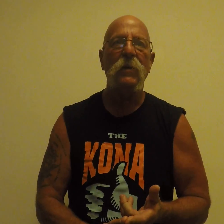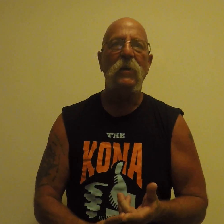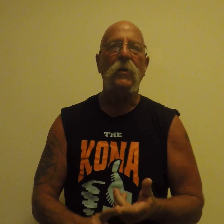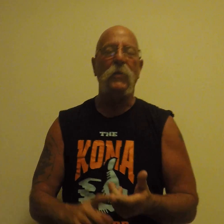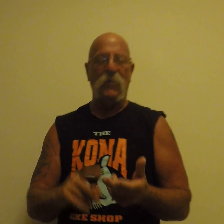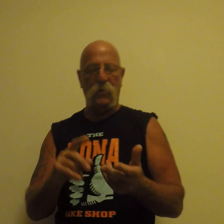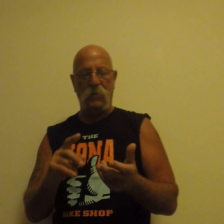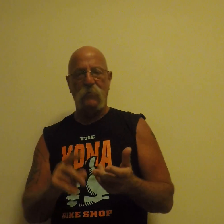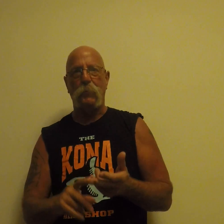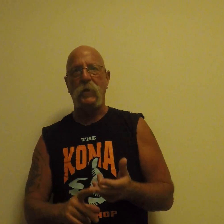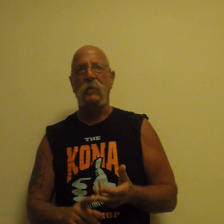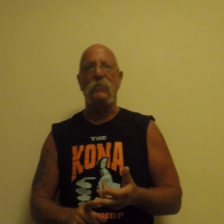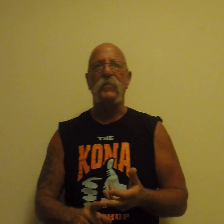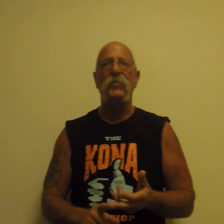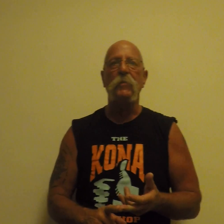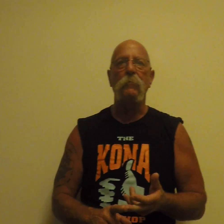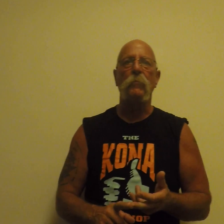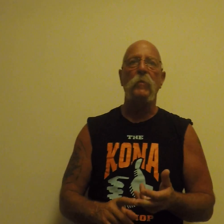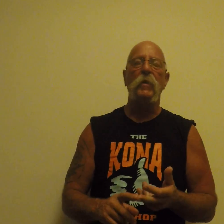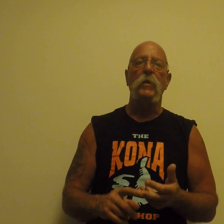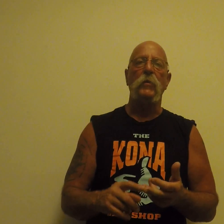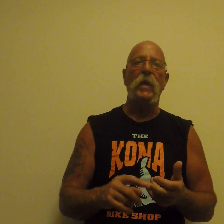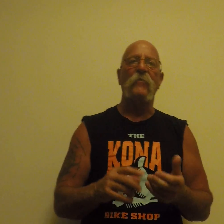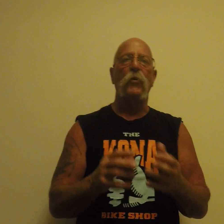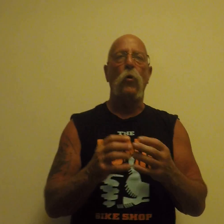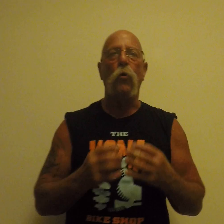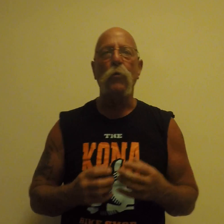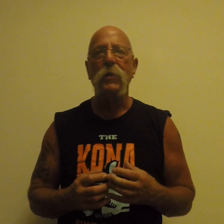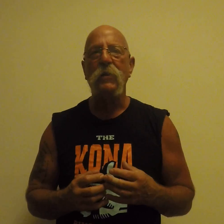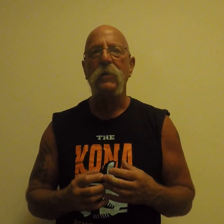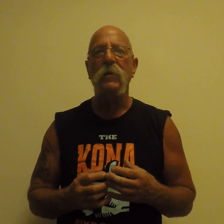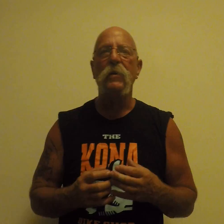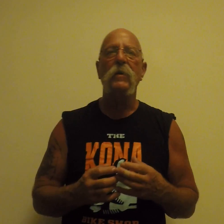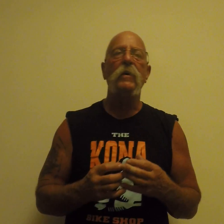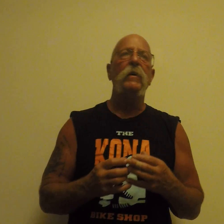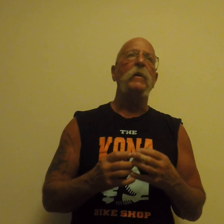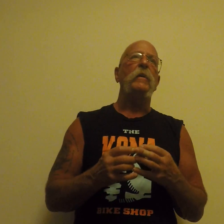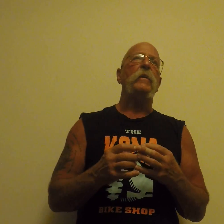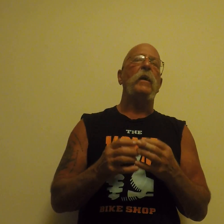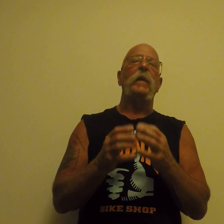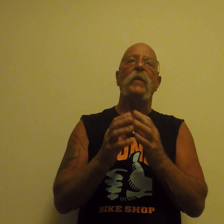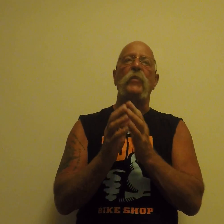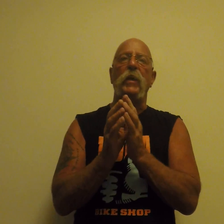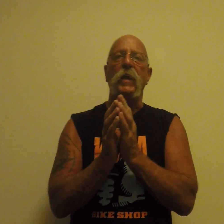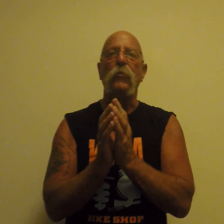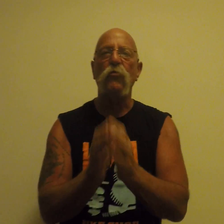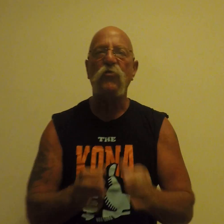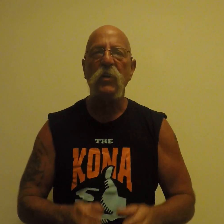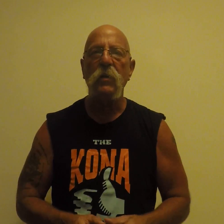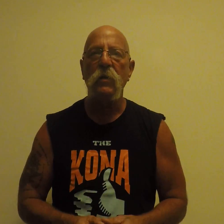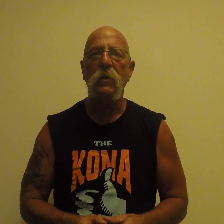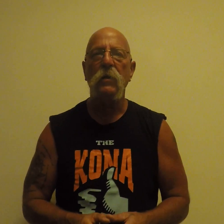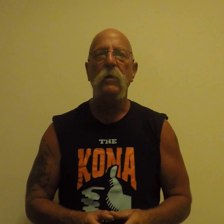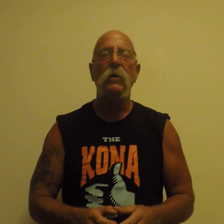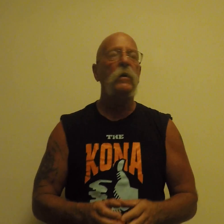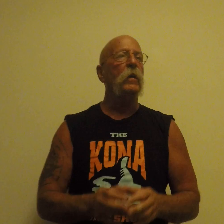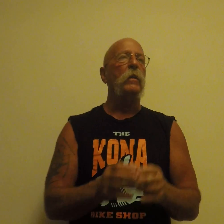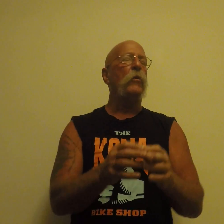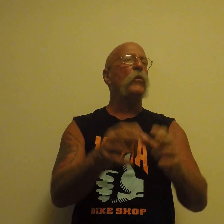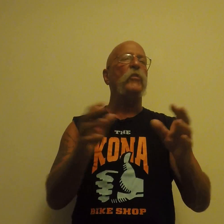You have to believe it. it. convincing. You have to own it. You got to have the energy. As long as